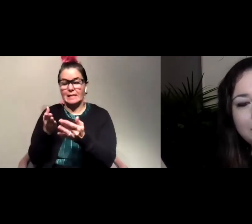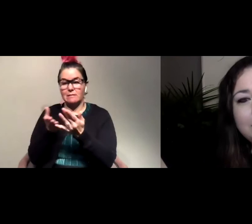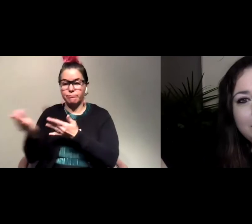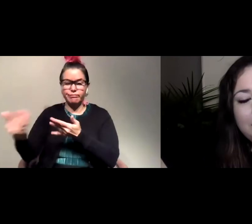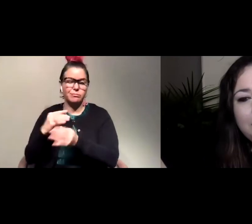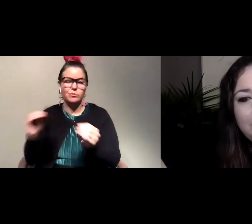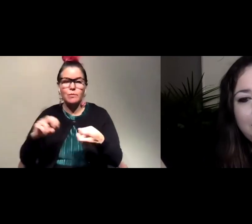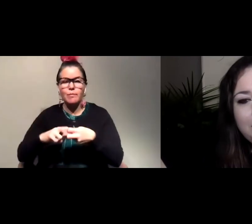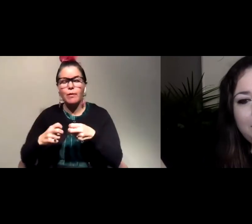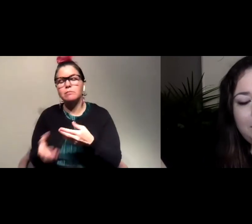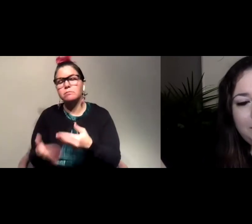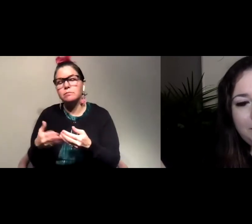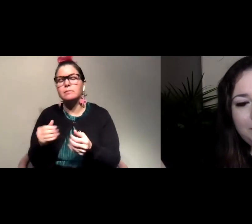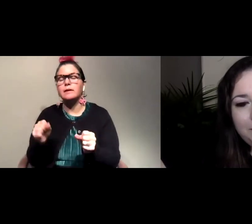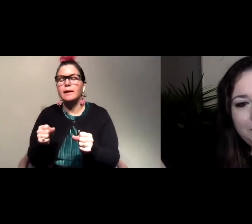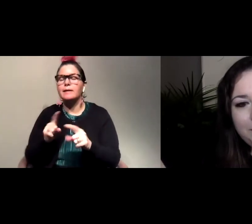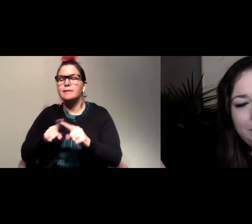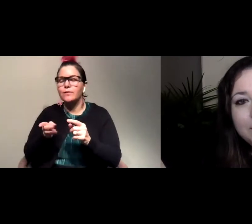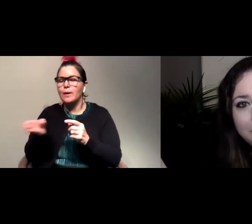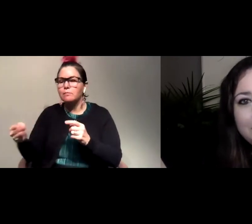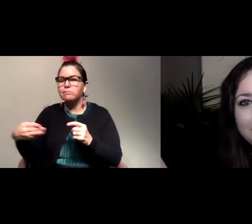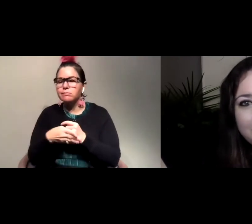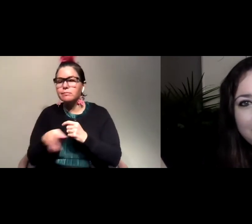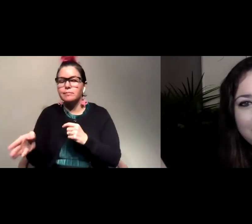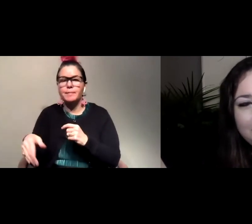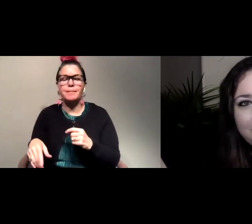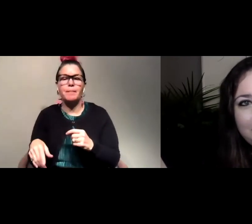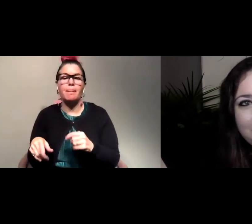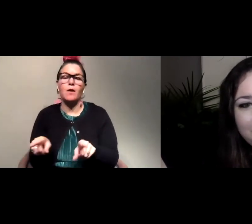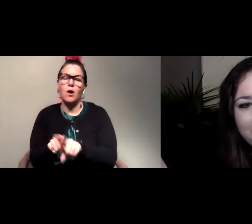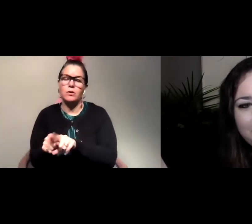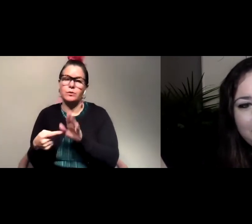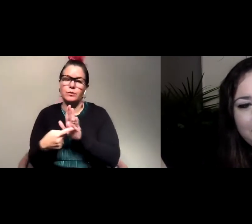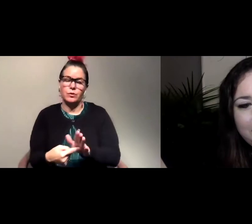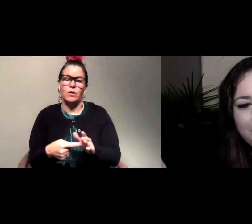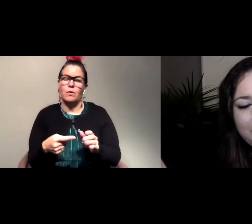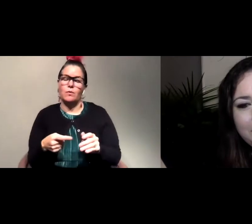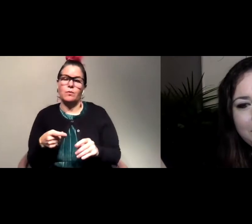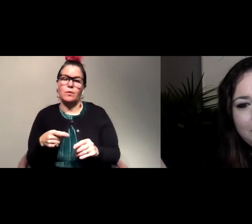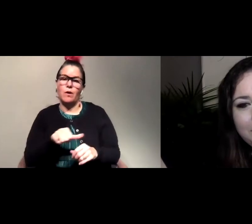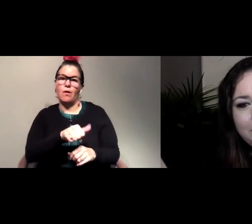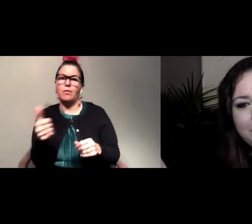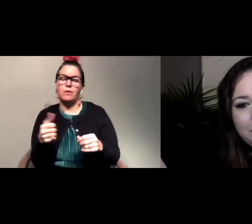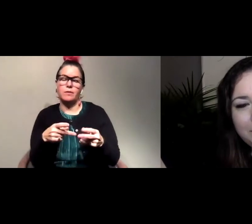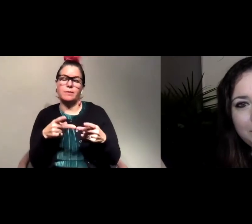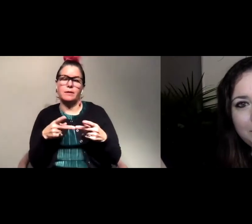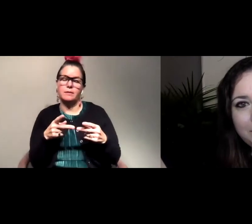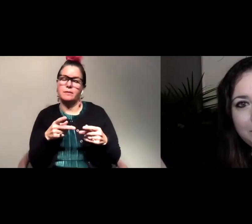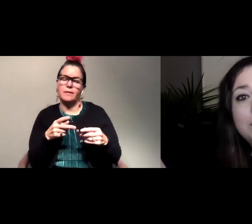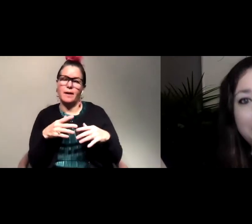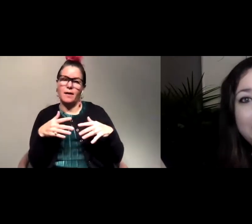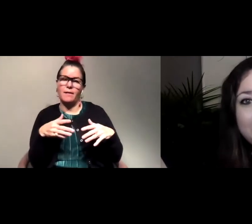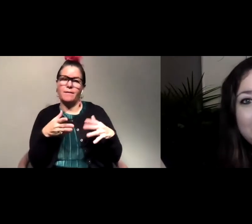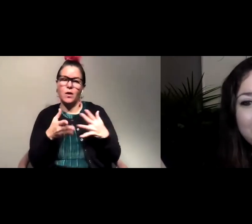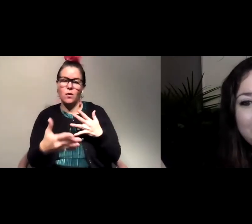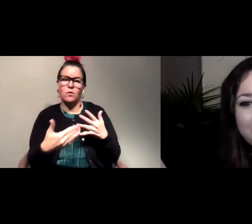problem the animal can move in all kinds of different directions but it will also show us the places where flow is a lot more constricted